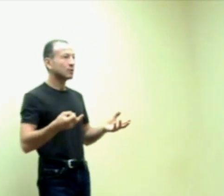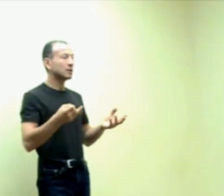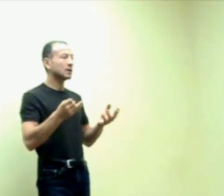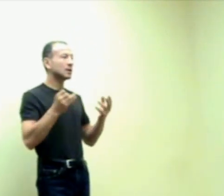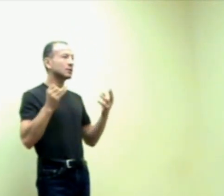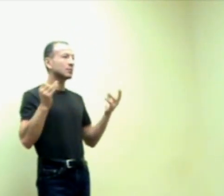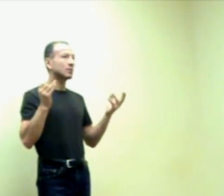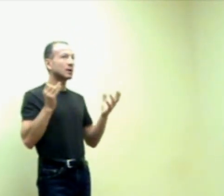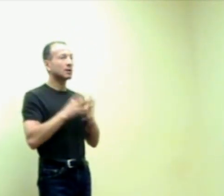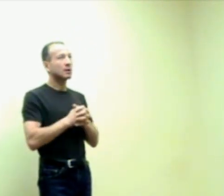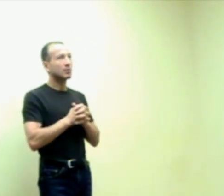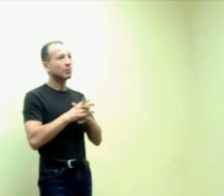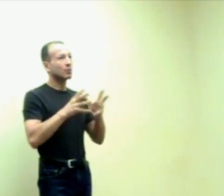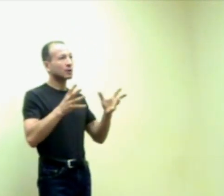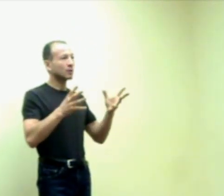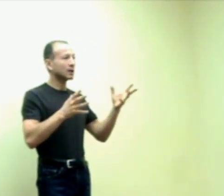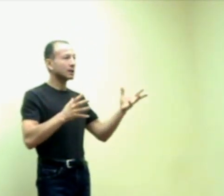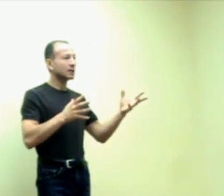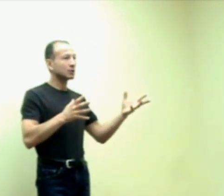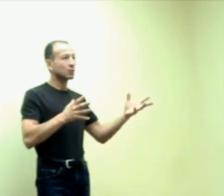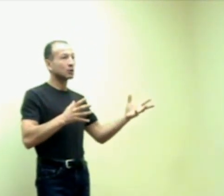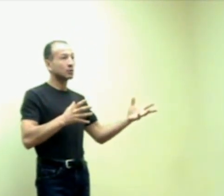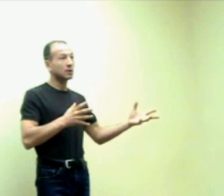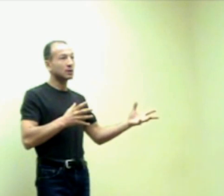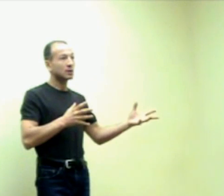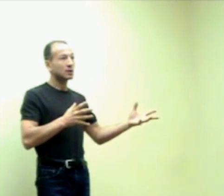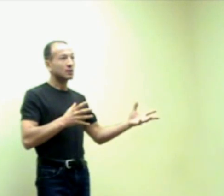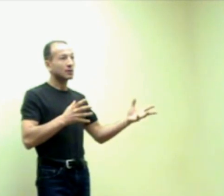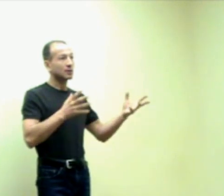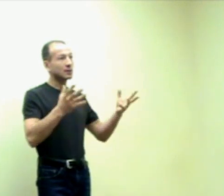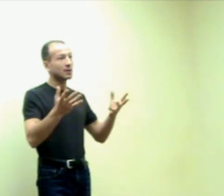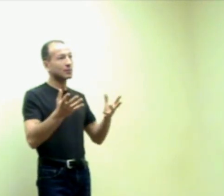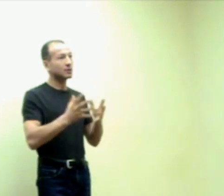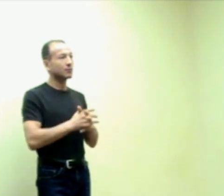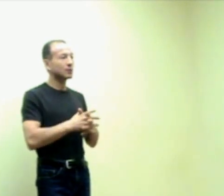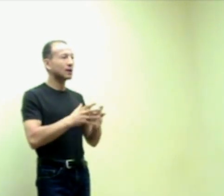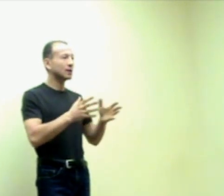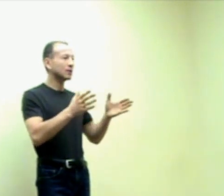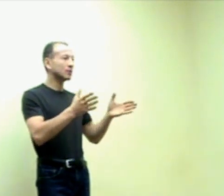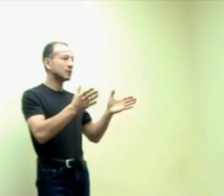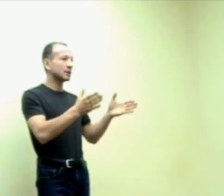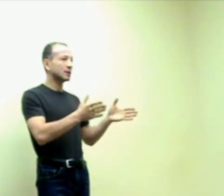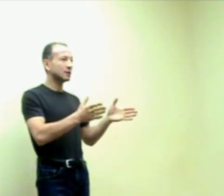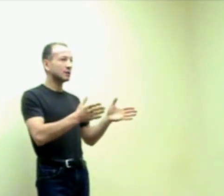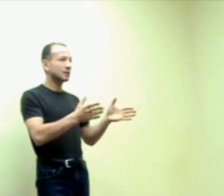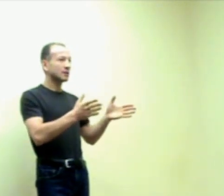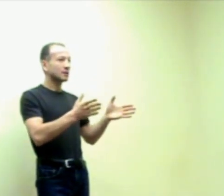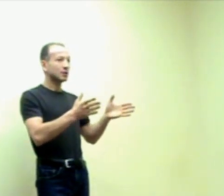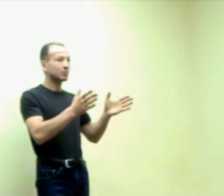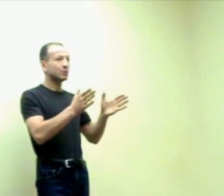we then assume, well, we're worried. Why a kid does not want to eat? Well, think about this. If you lie all the day, just put